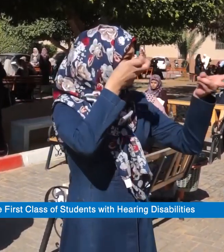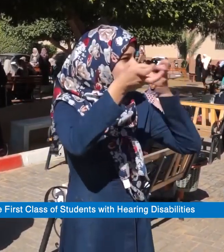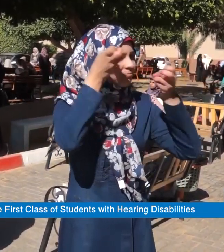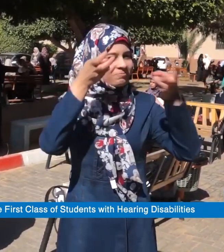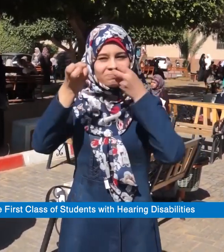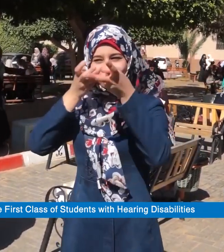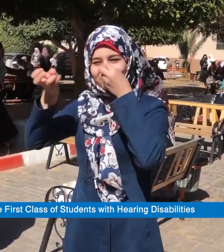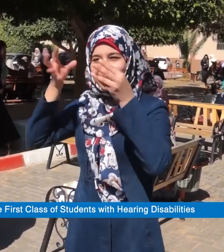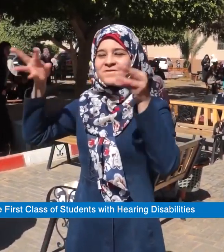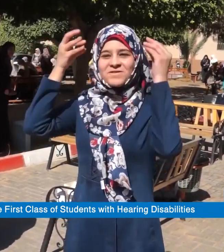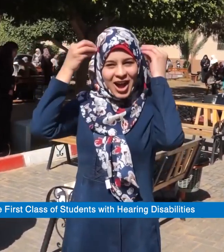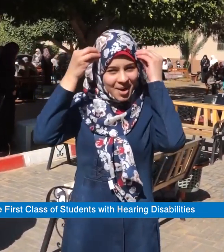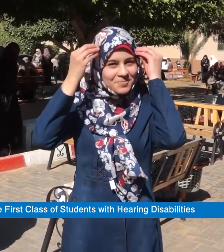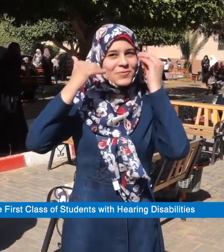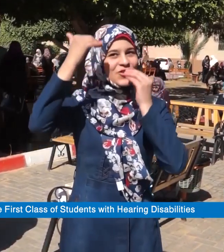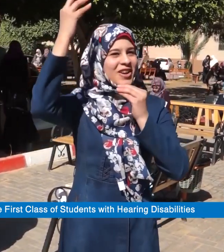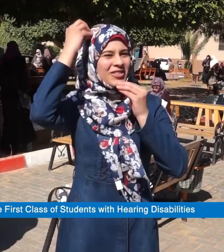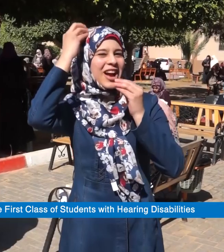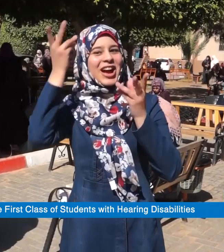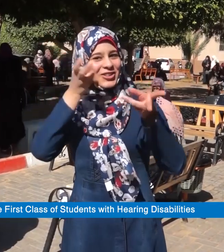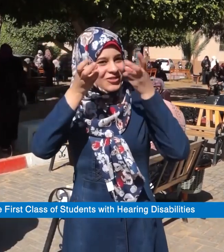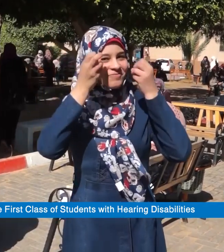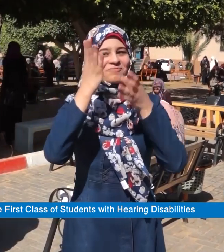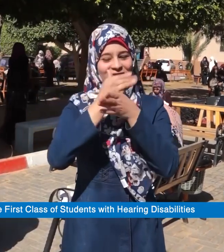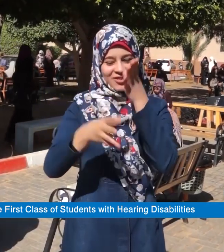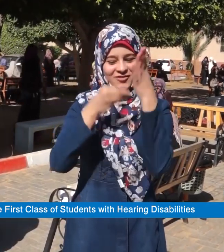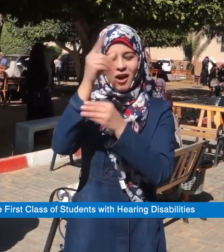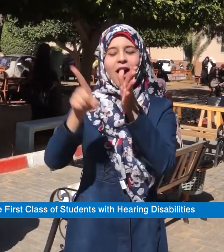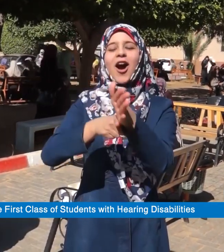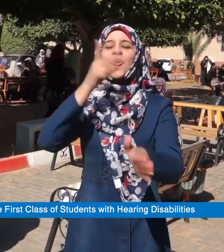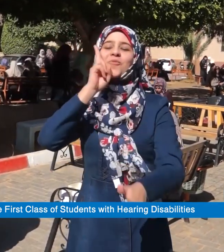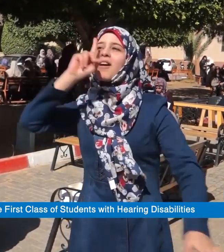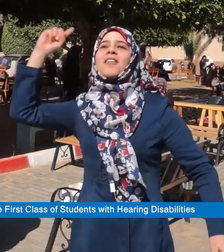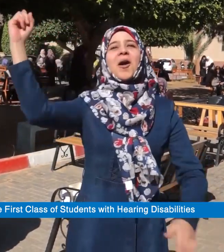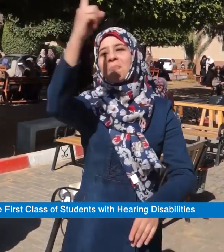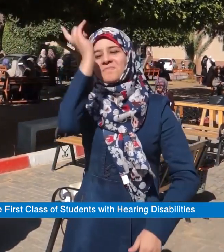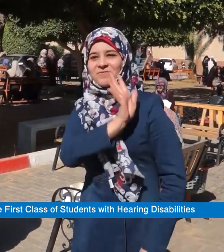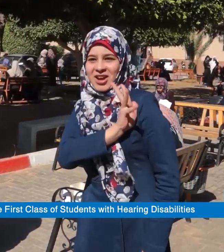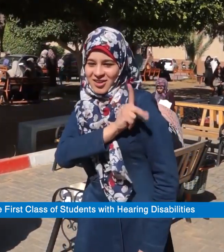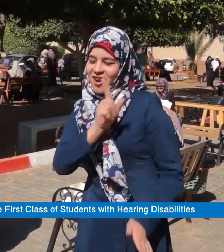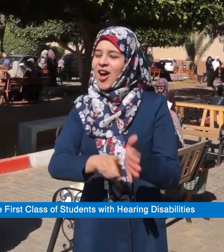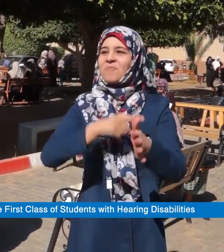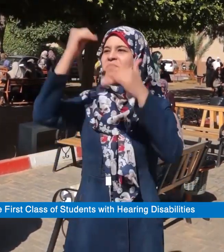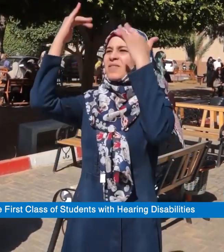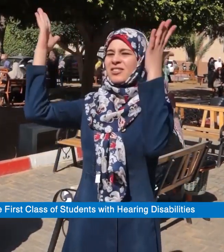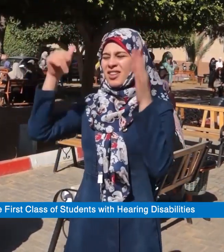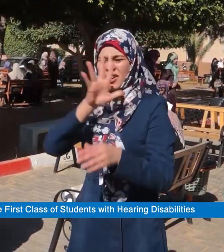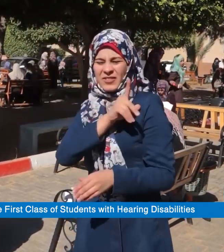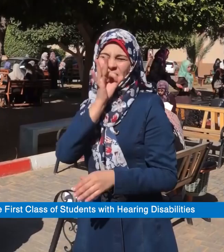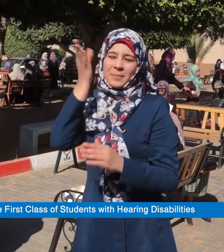We're here to visit the university's different faculties, and now we've known all of its facilities. For the first time in Palestine, the university offers a